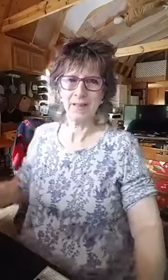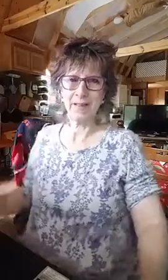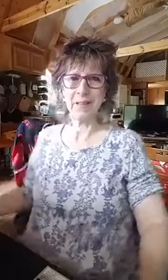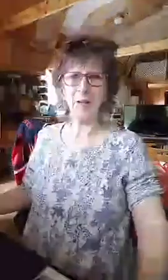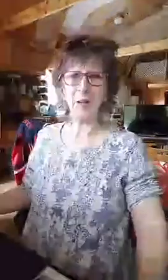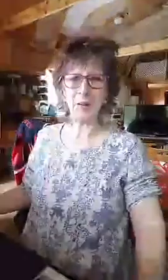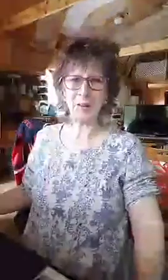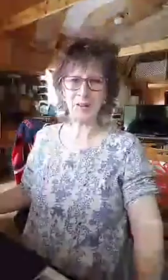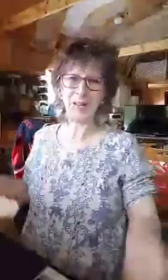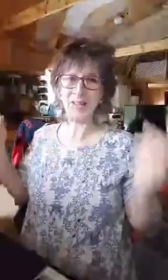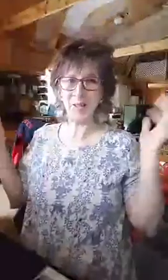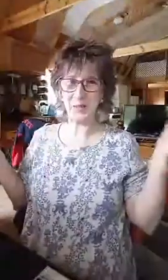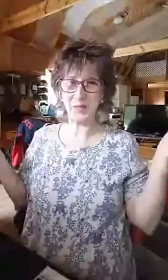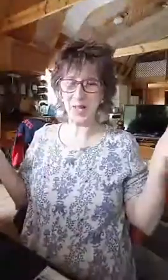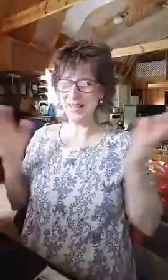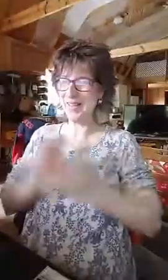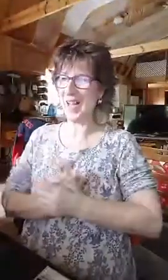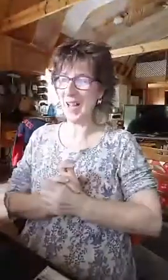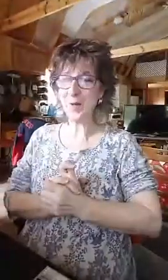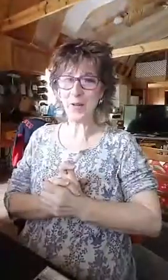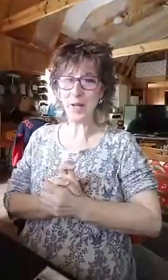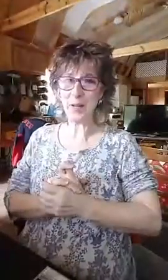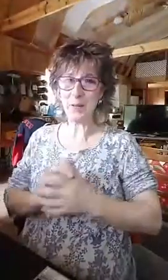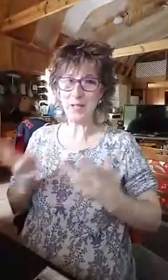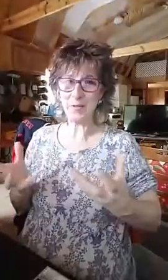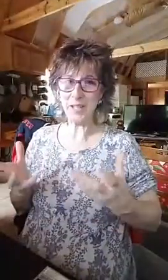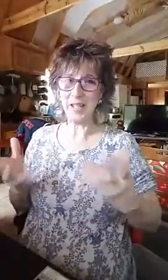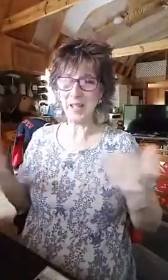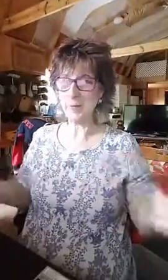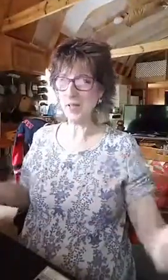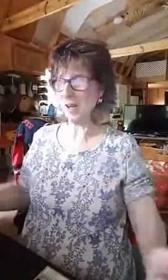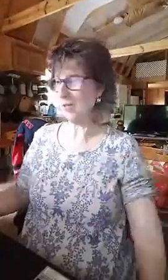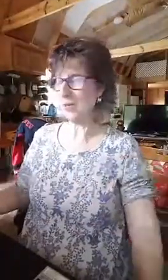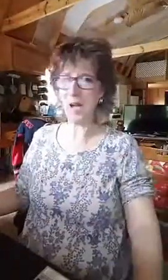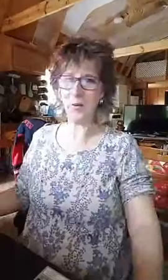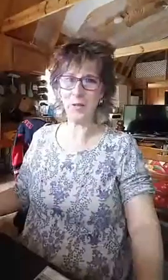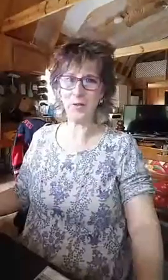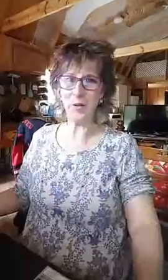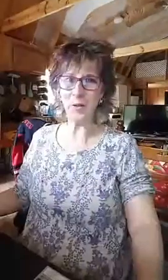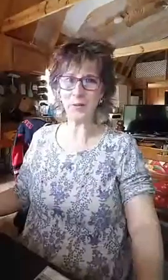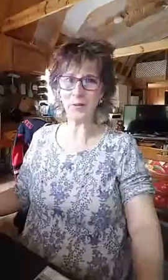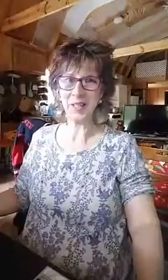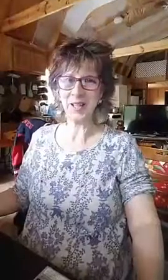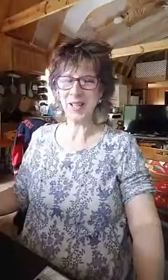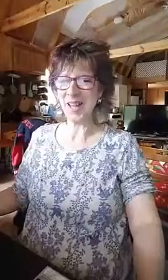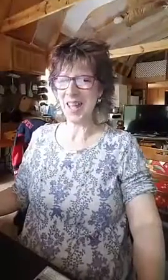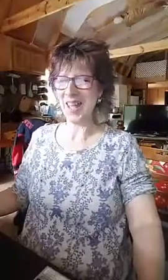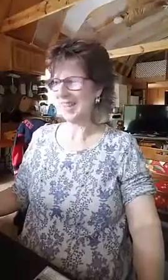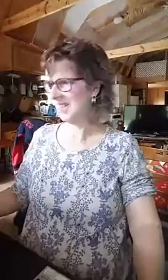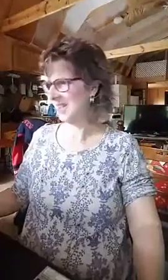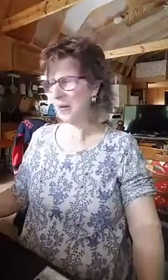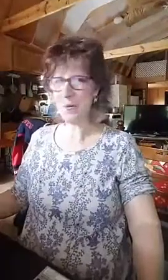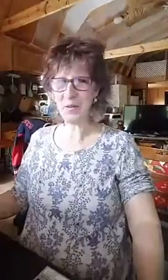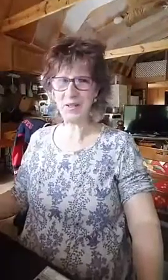Hello there, I just realized I forgot my drink and I've been talking for an hour on the phone and now I'm thirsty.